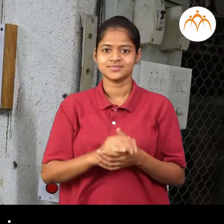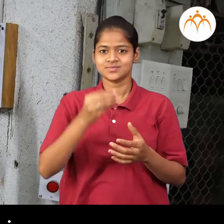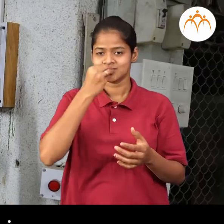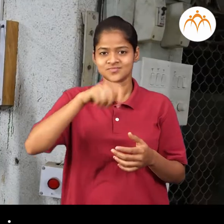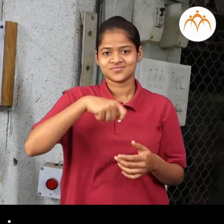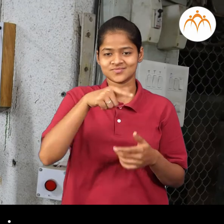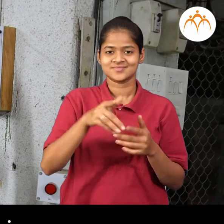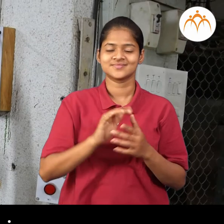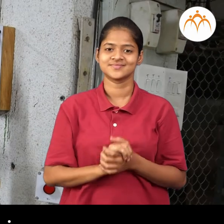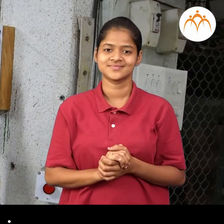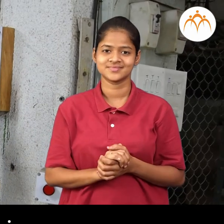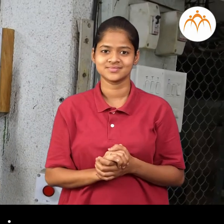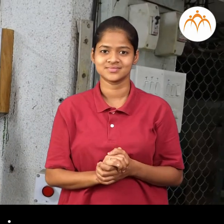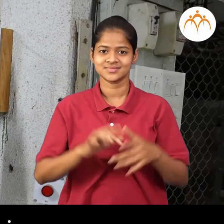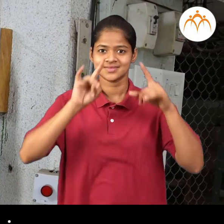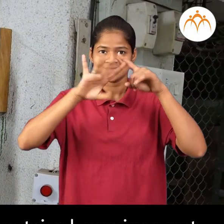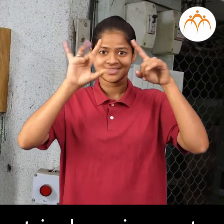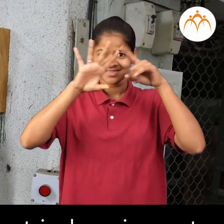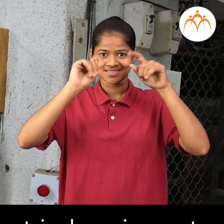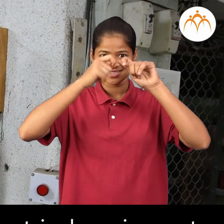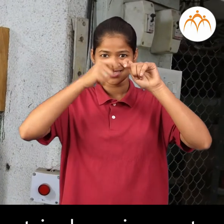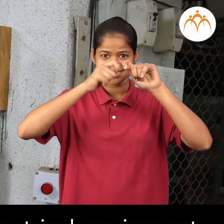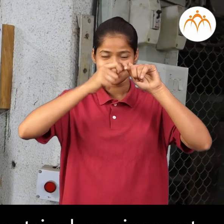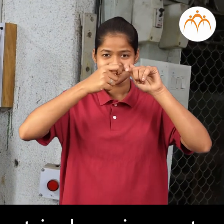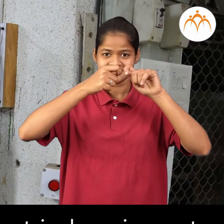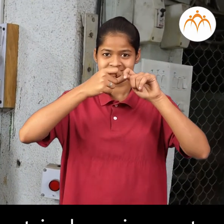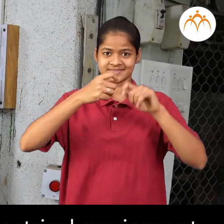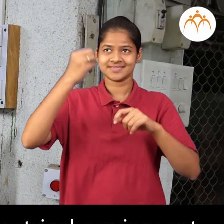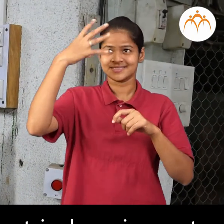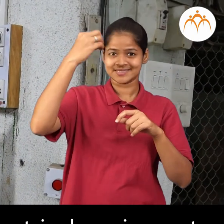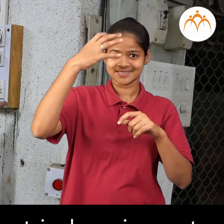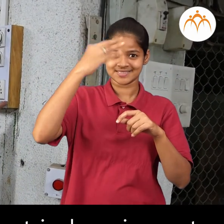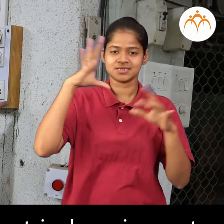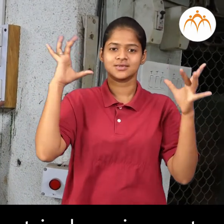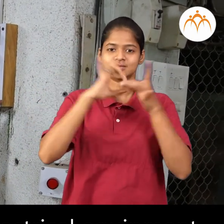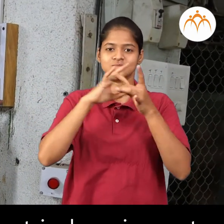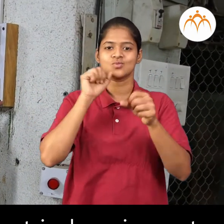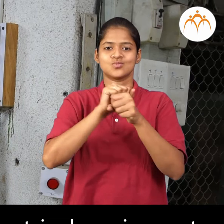Electrician, electricians work for electrical equipment.